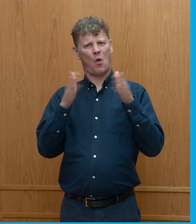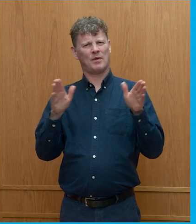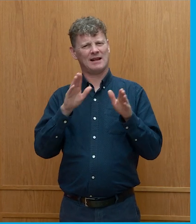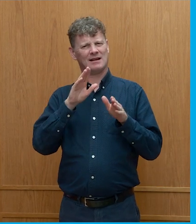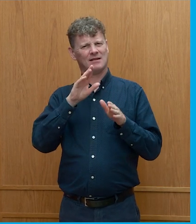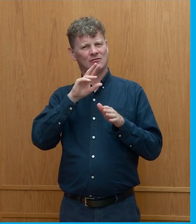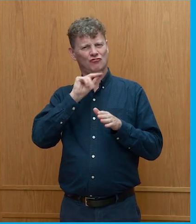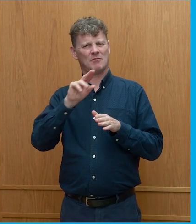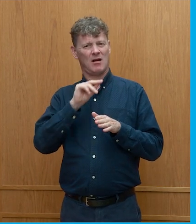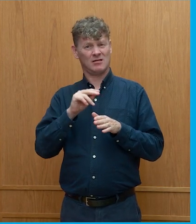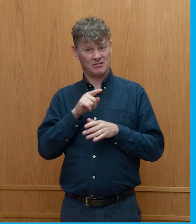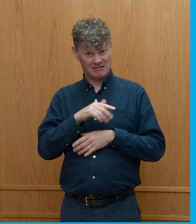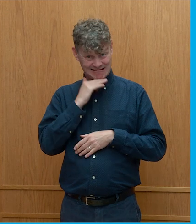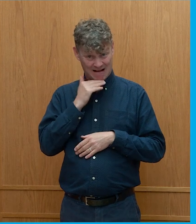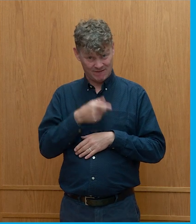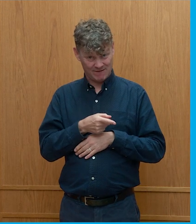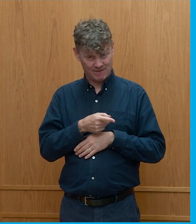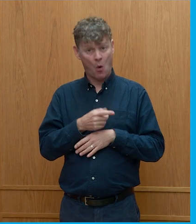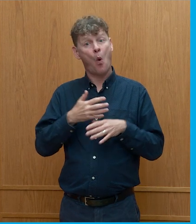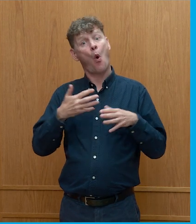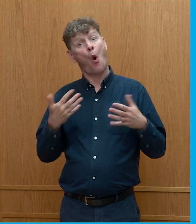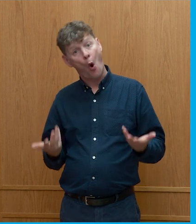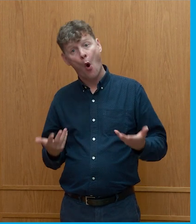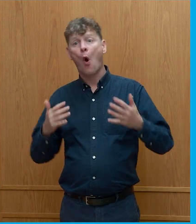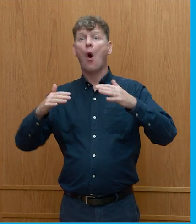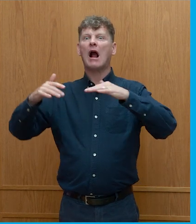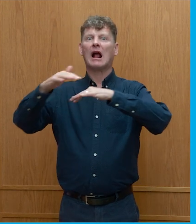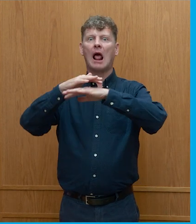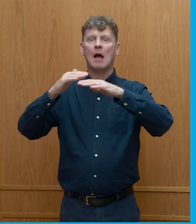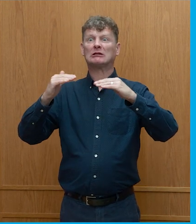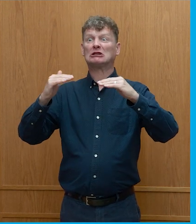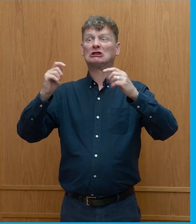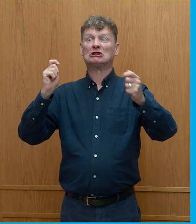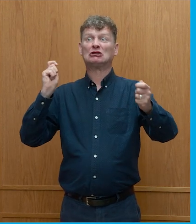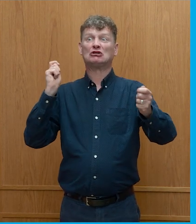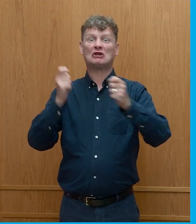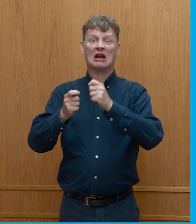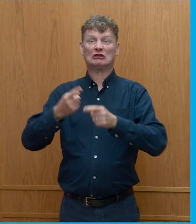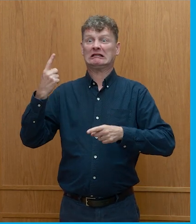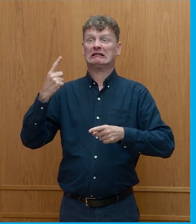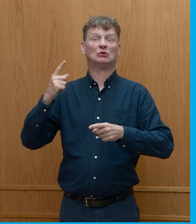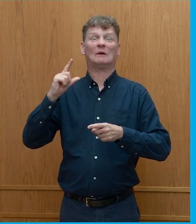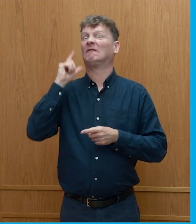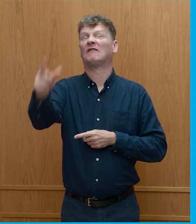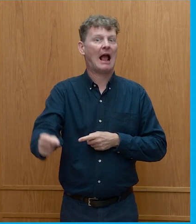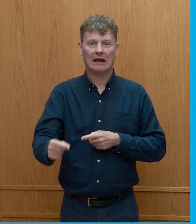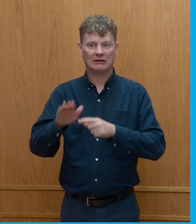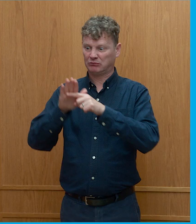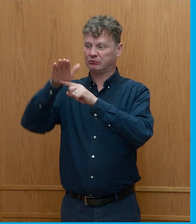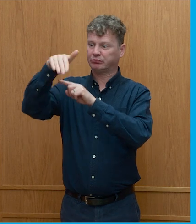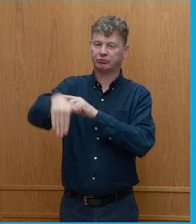is climate changing so quickly possibly or possibly not with tipping points that the realistic